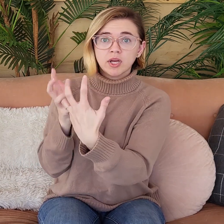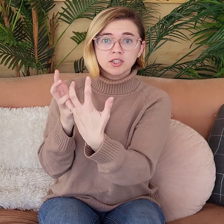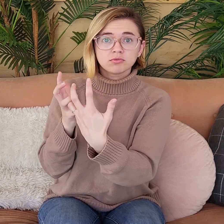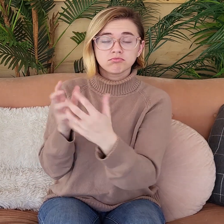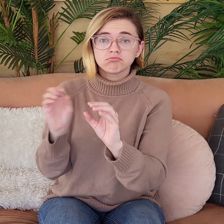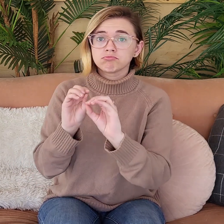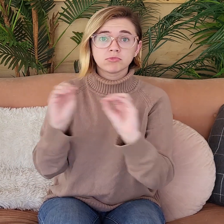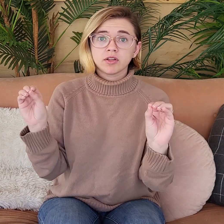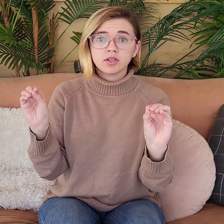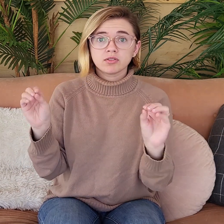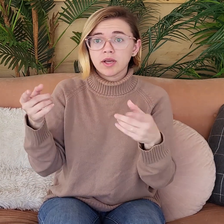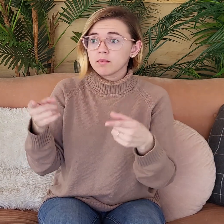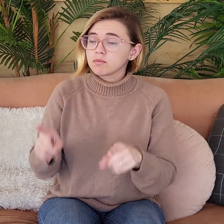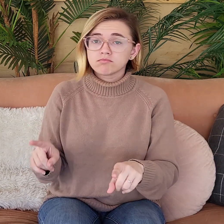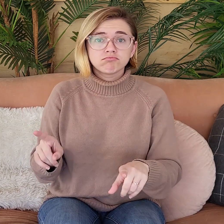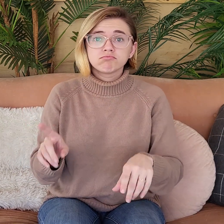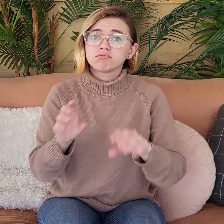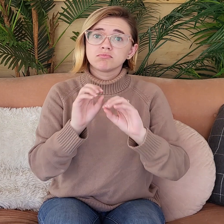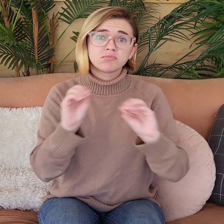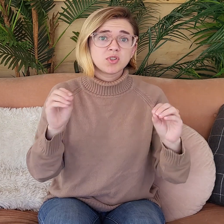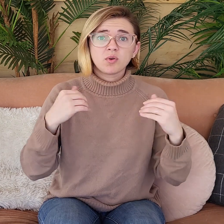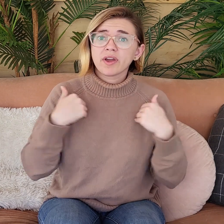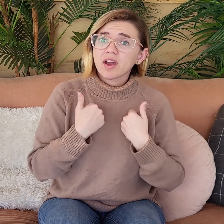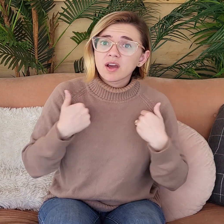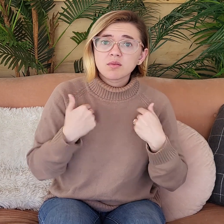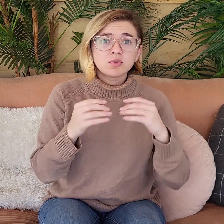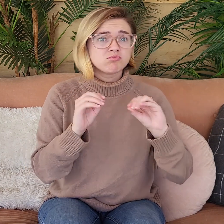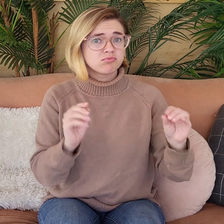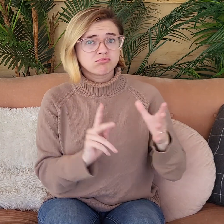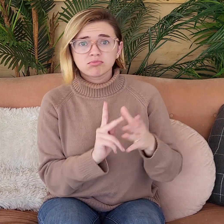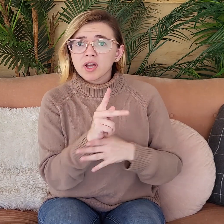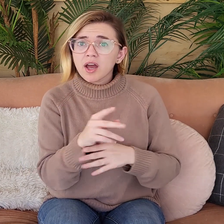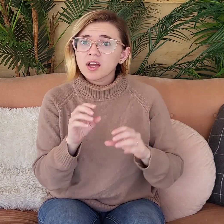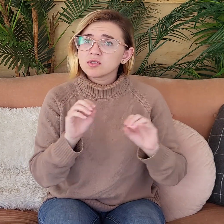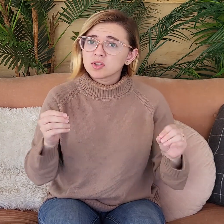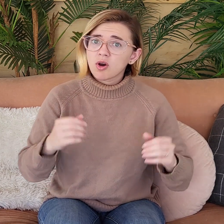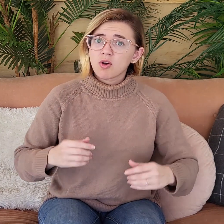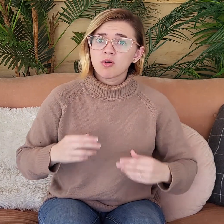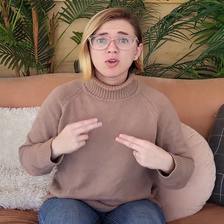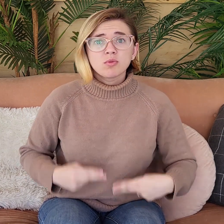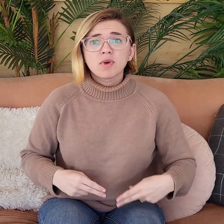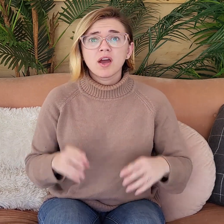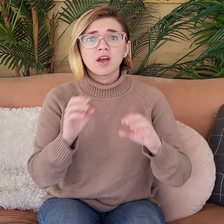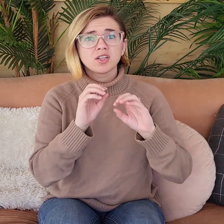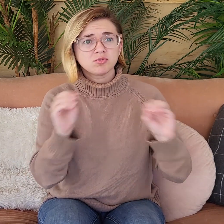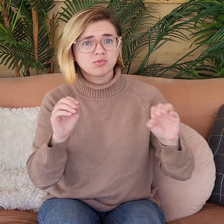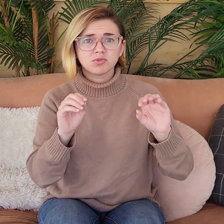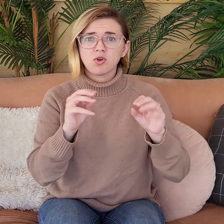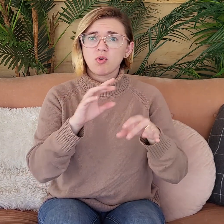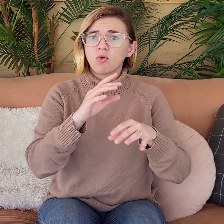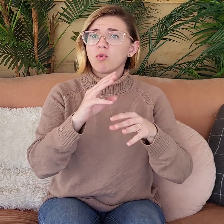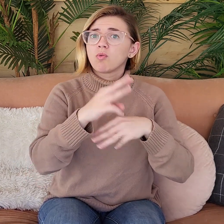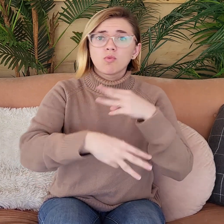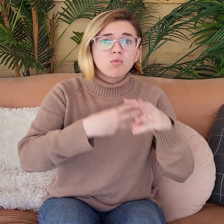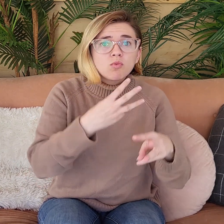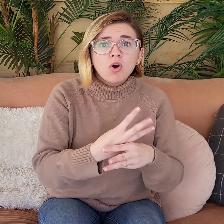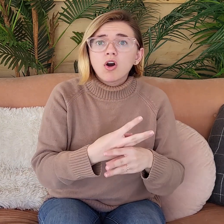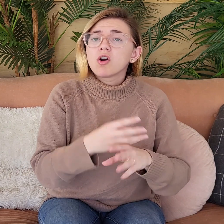in the Bible. It matches it. There's nothing happening, no animals, no plants, no humans, nothing,